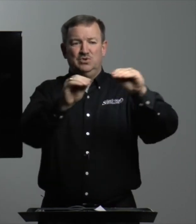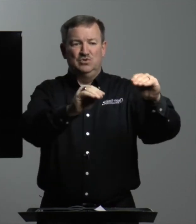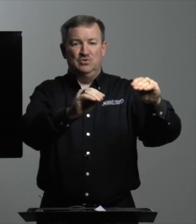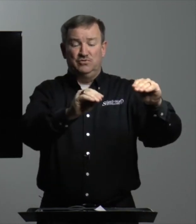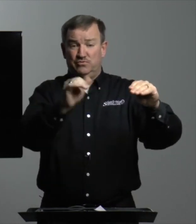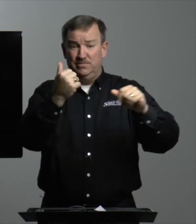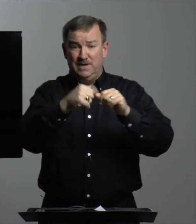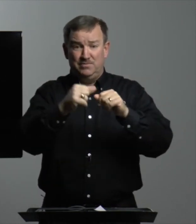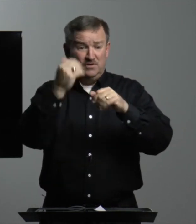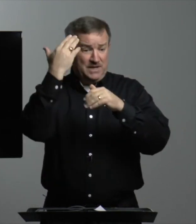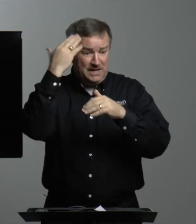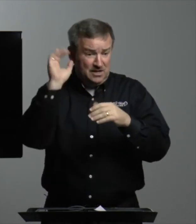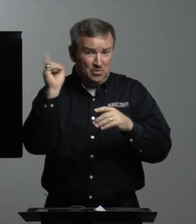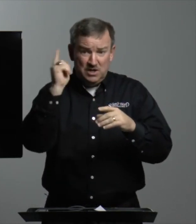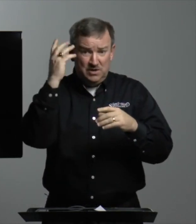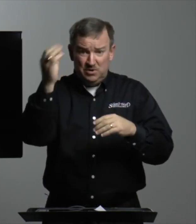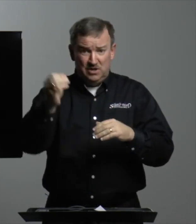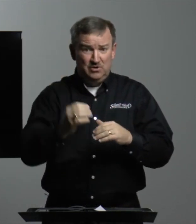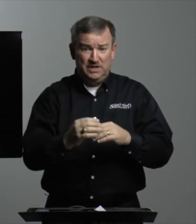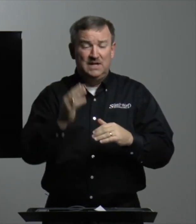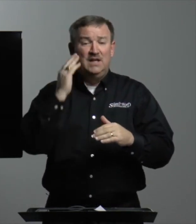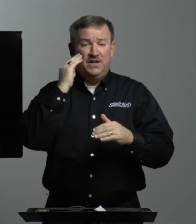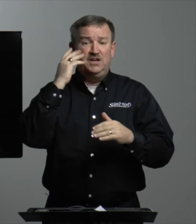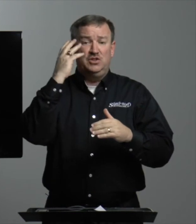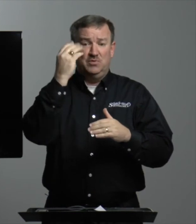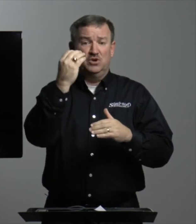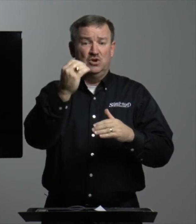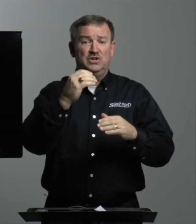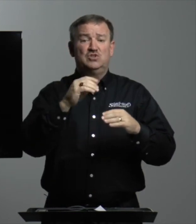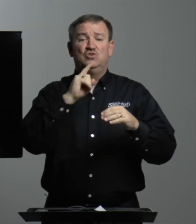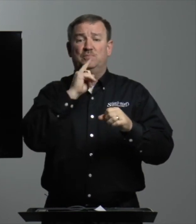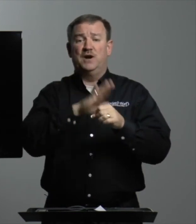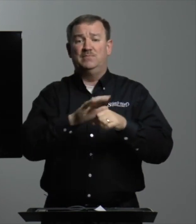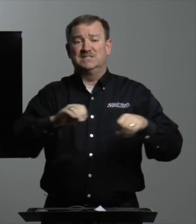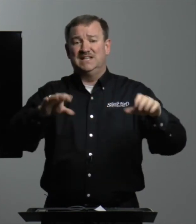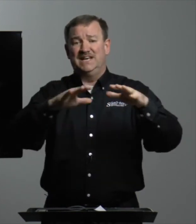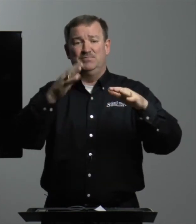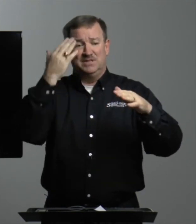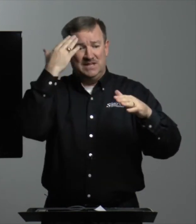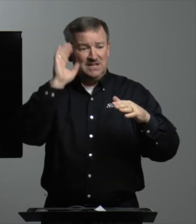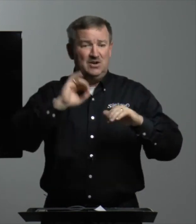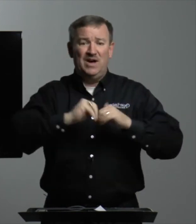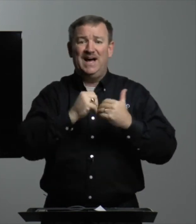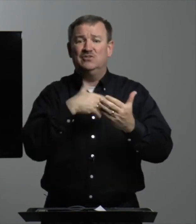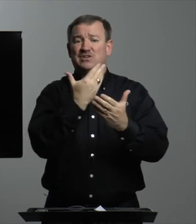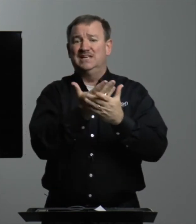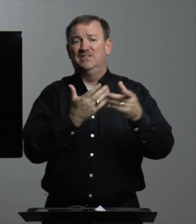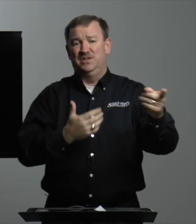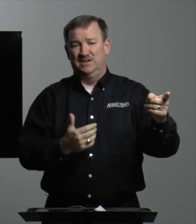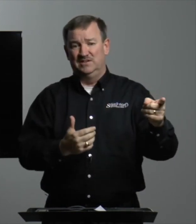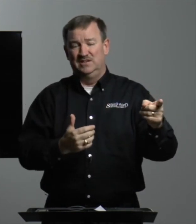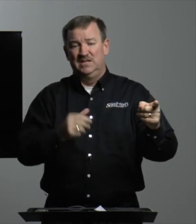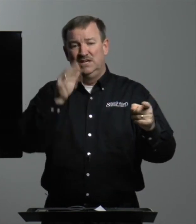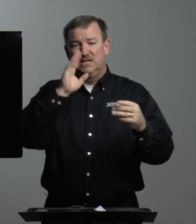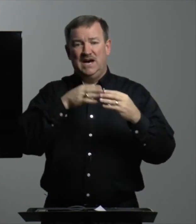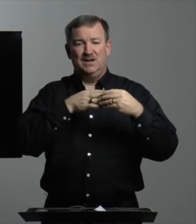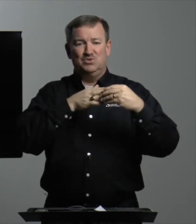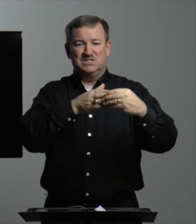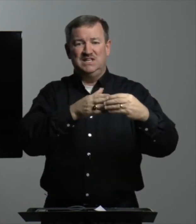move. Remember, they didn't know where they were going. They knew they were going to the promised land, but they didn't know how to get there. God was